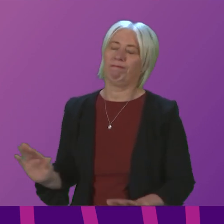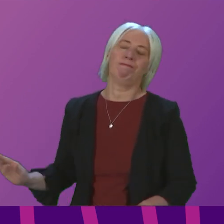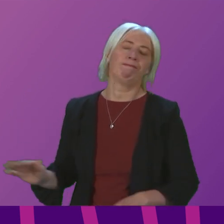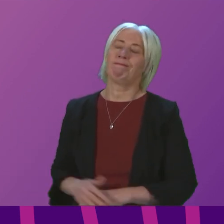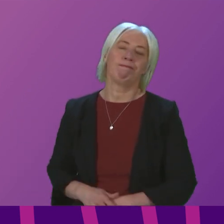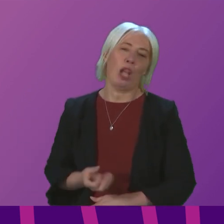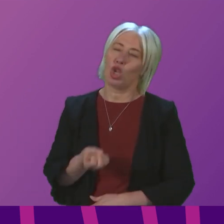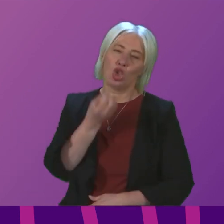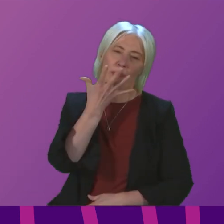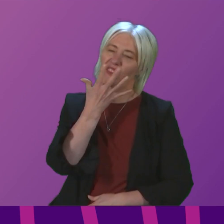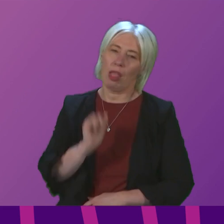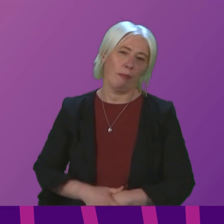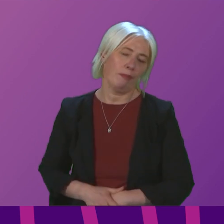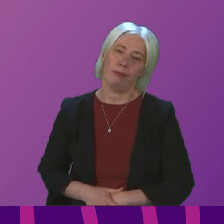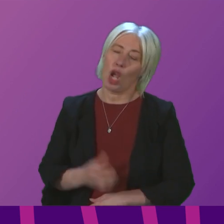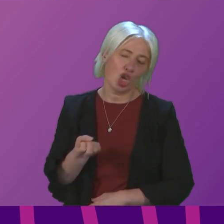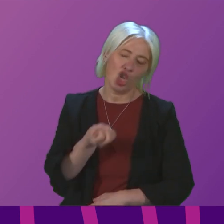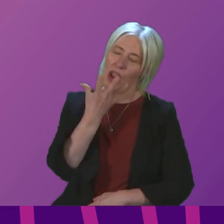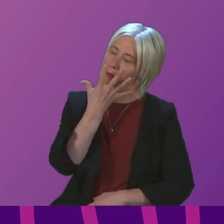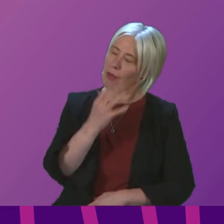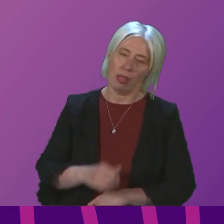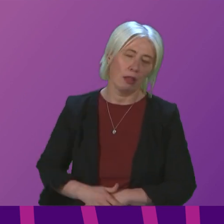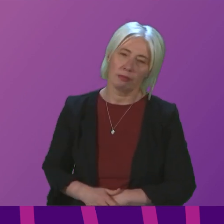Shameful, shameful First Minister.